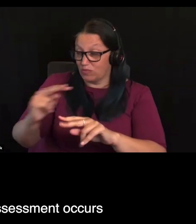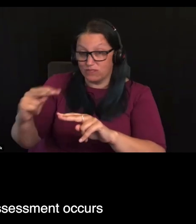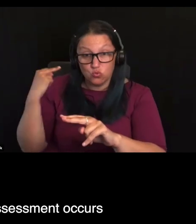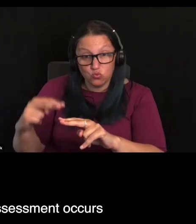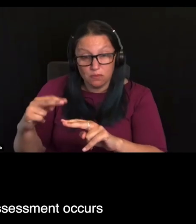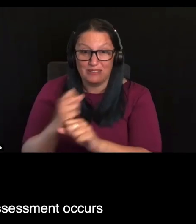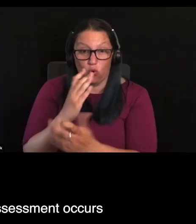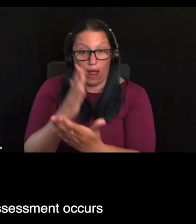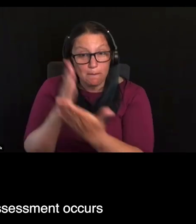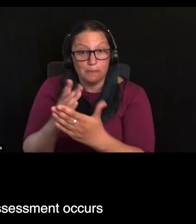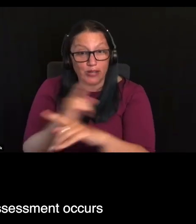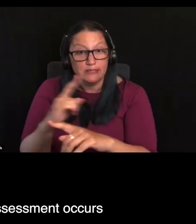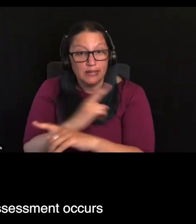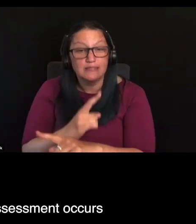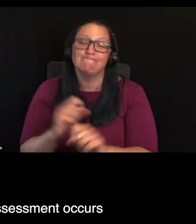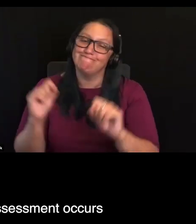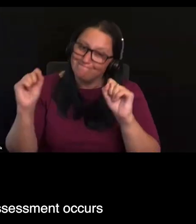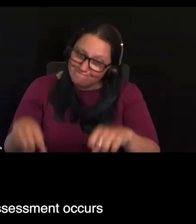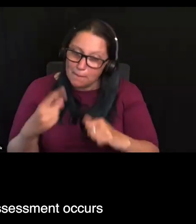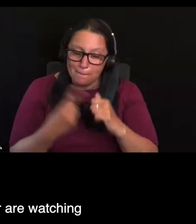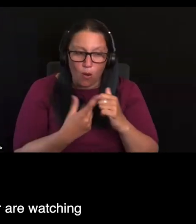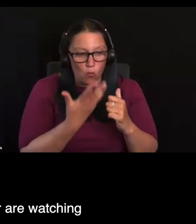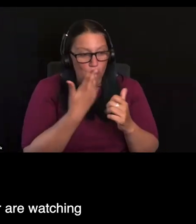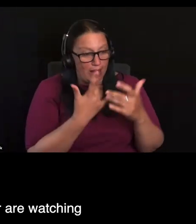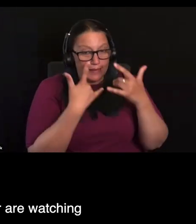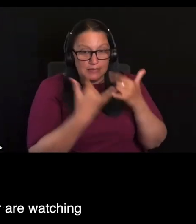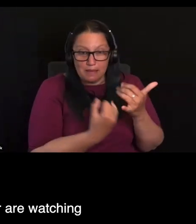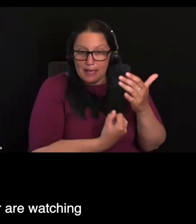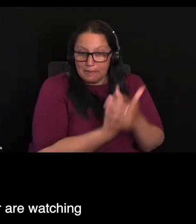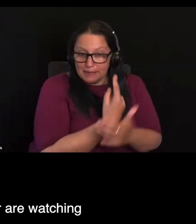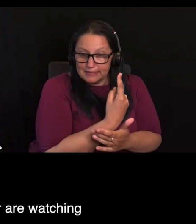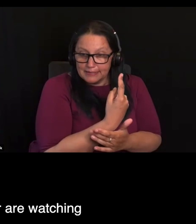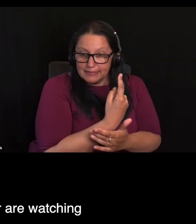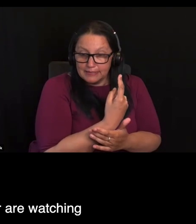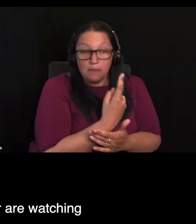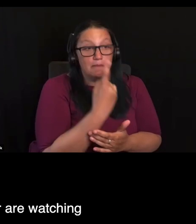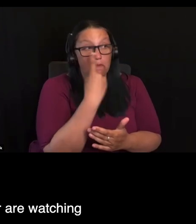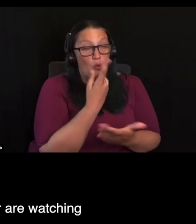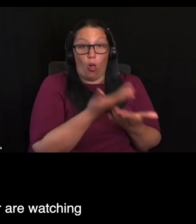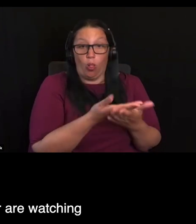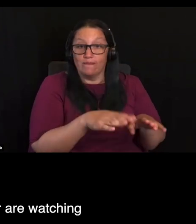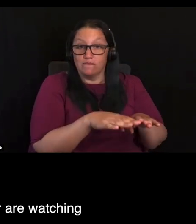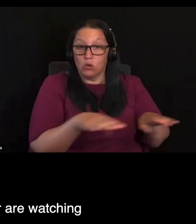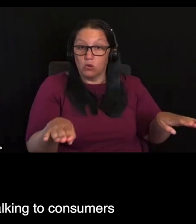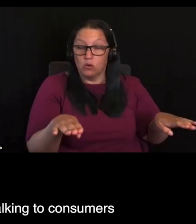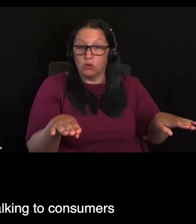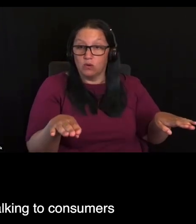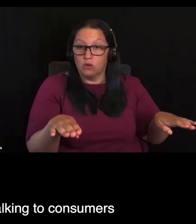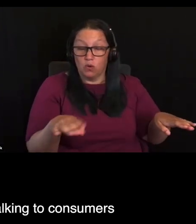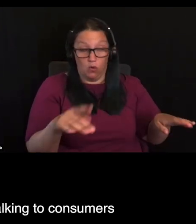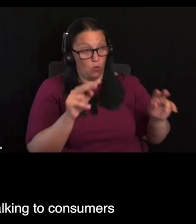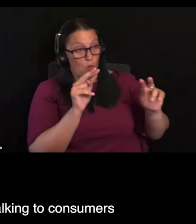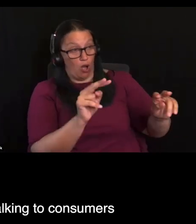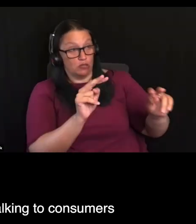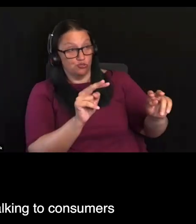It's really about saying when an assessment occurs, the people that are on the floor are watching what's